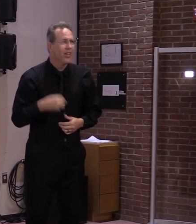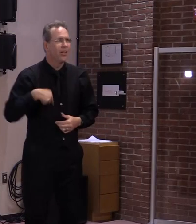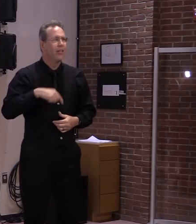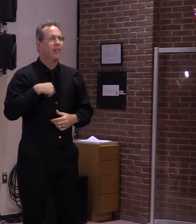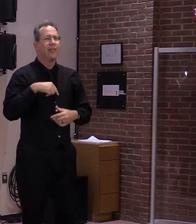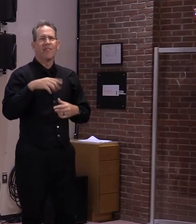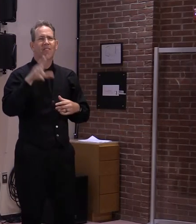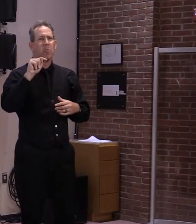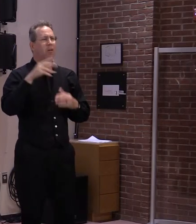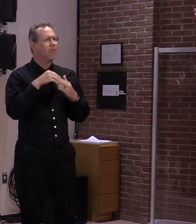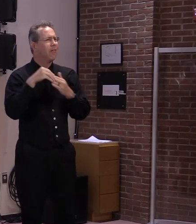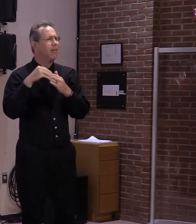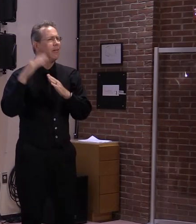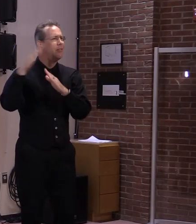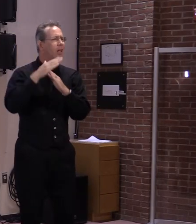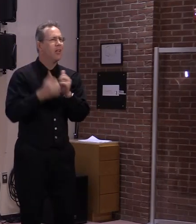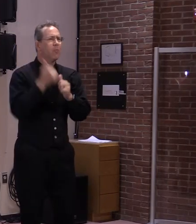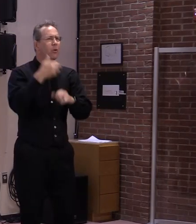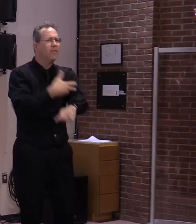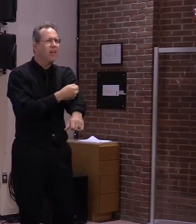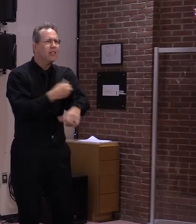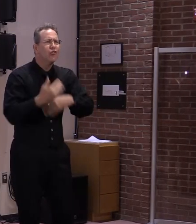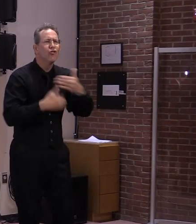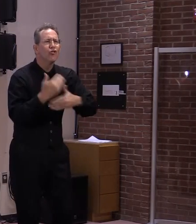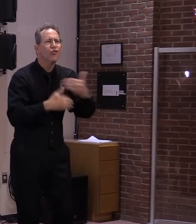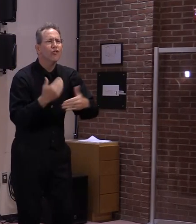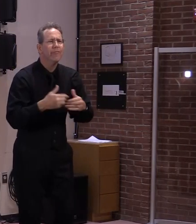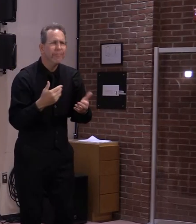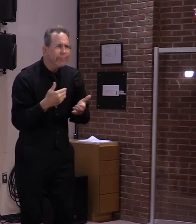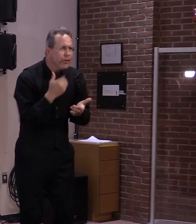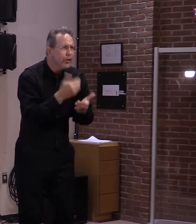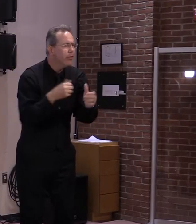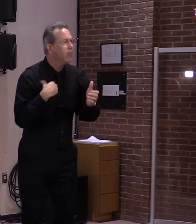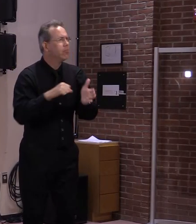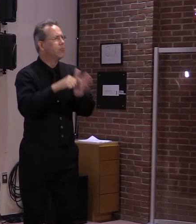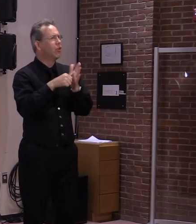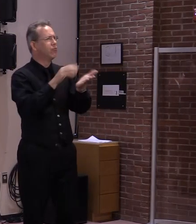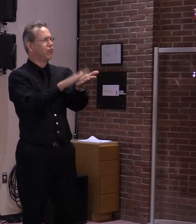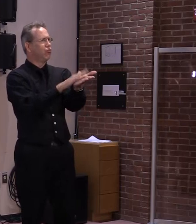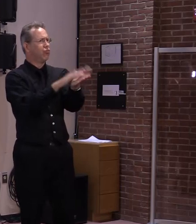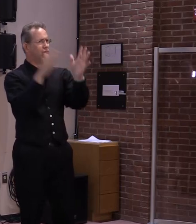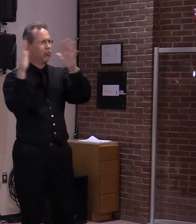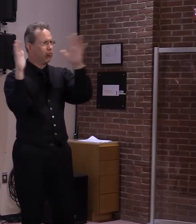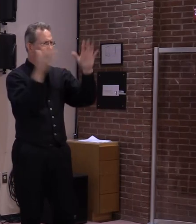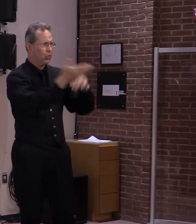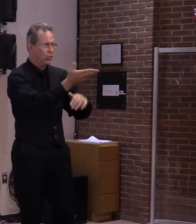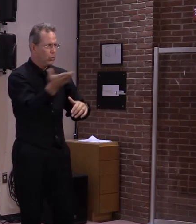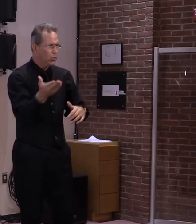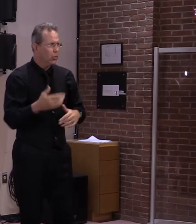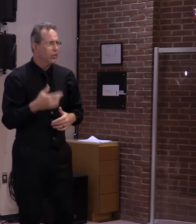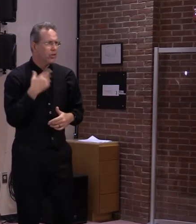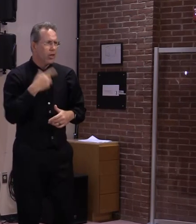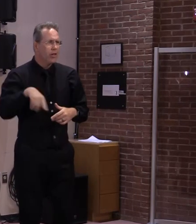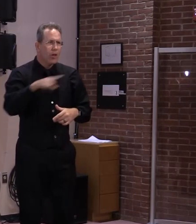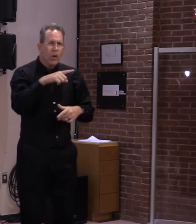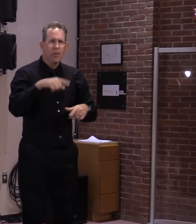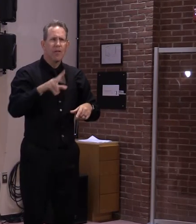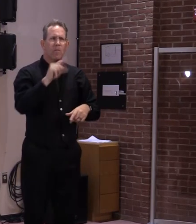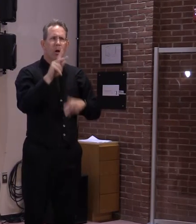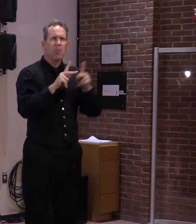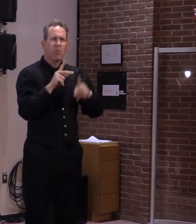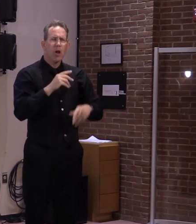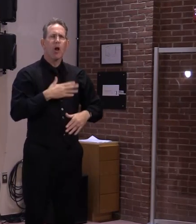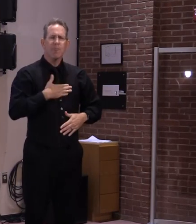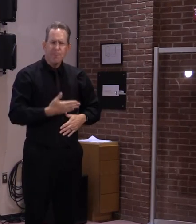in the country, a very impressive accomplishment and certainly a testament to the character of our state. After